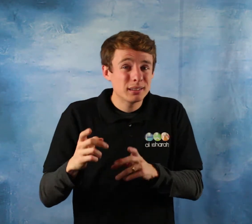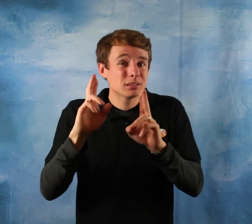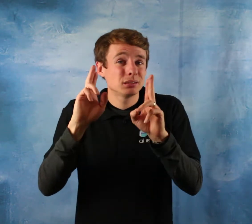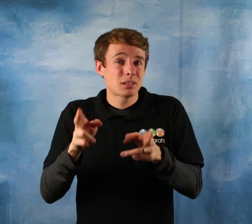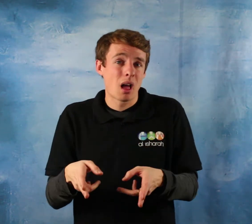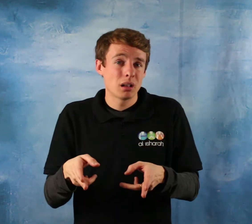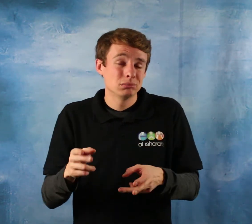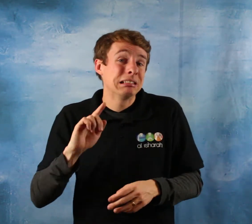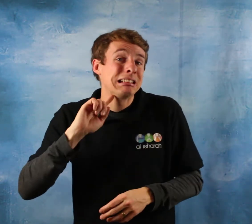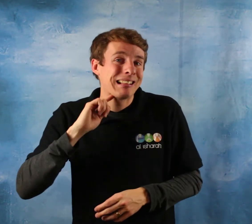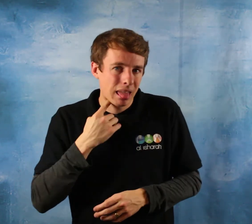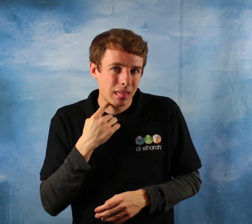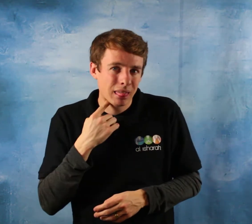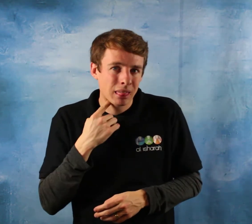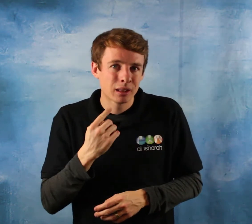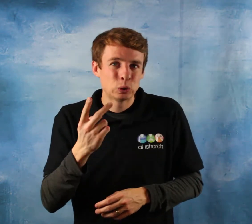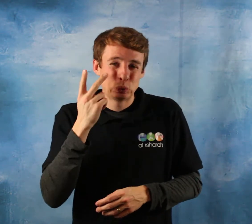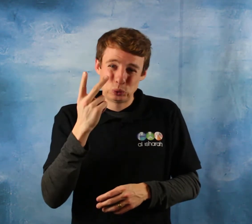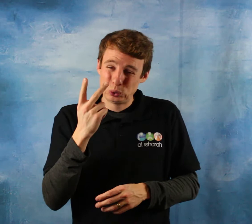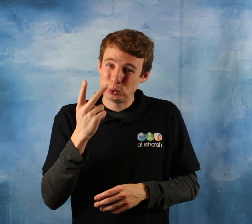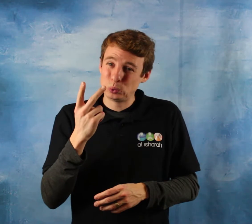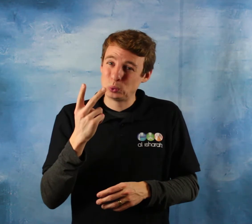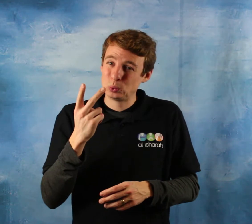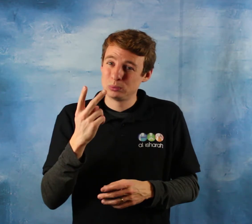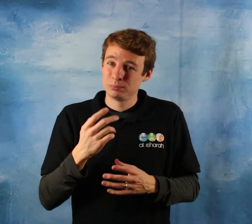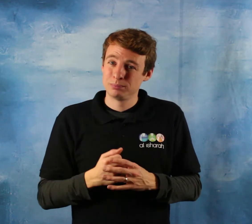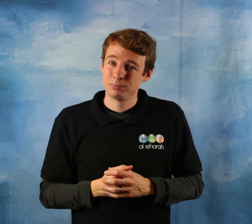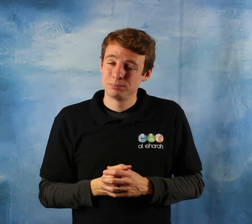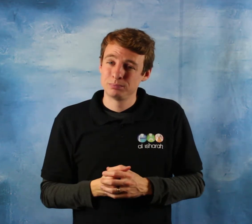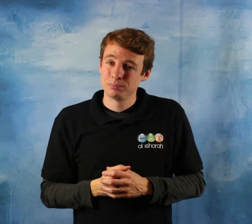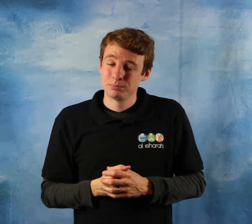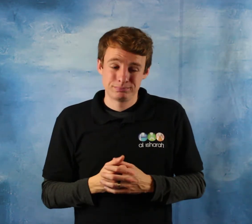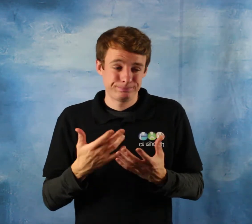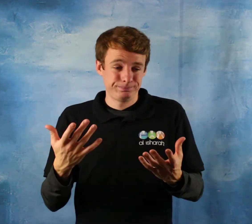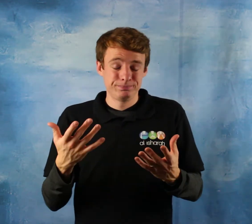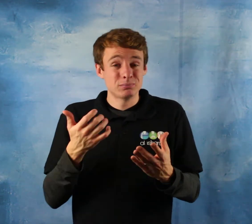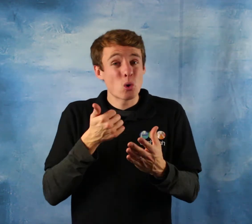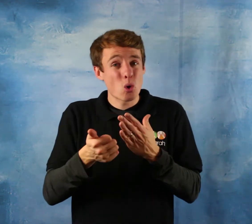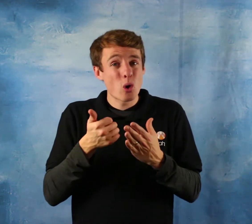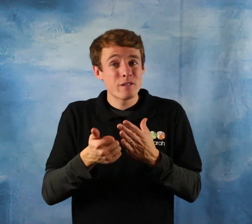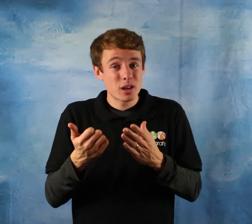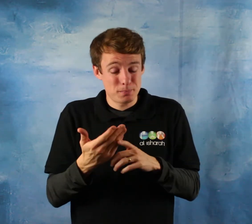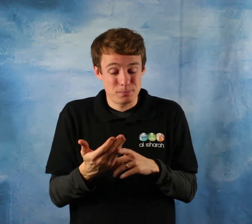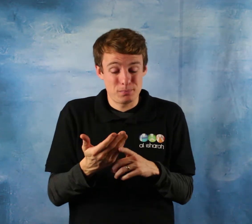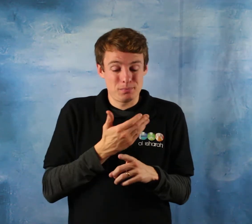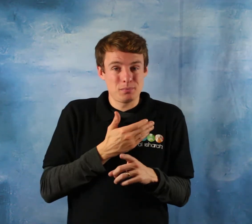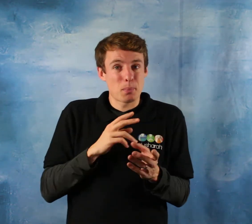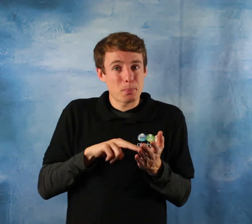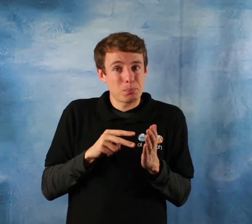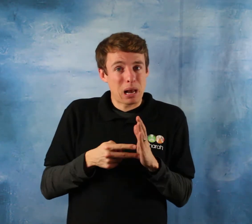frequently these murders are premeditated they're planned in advance and they follow a pattern of abuse and violence they're